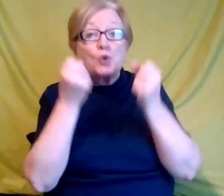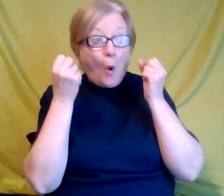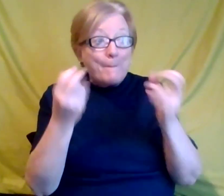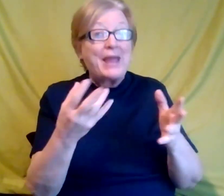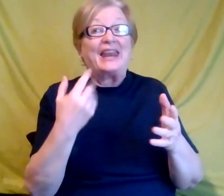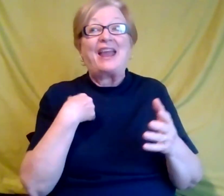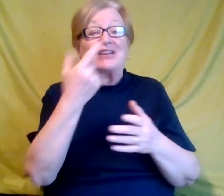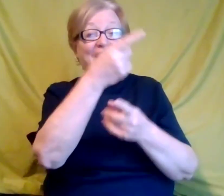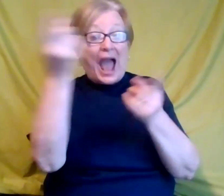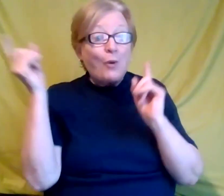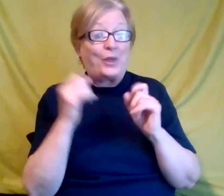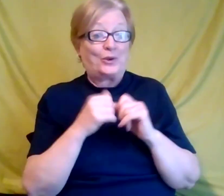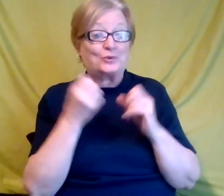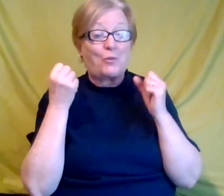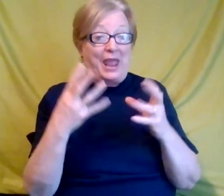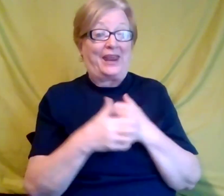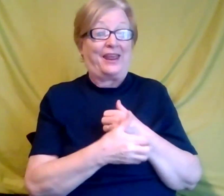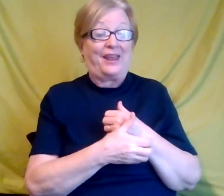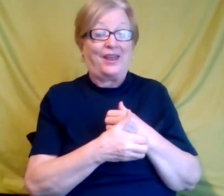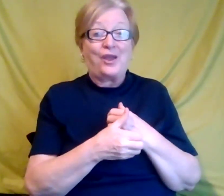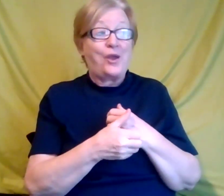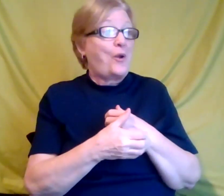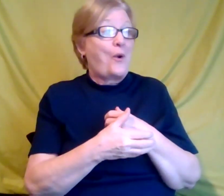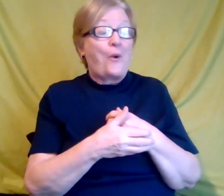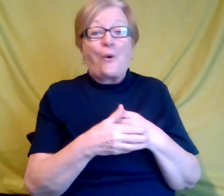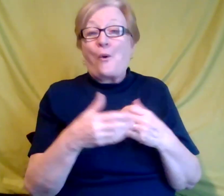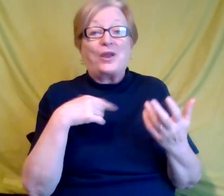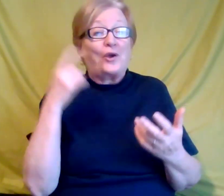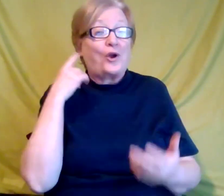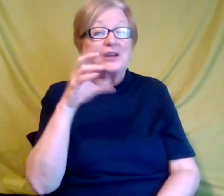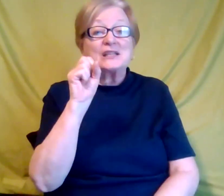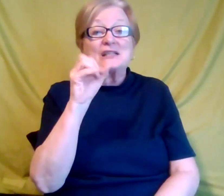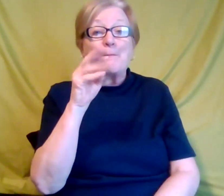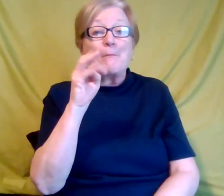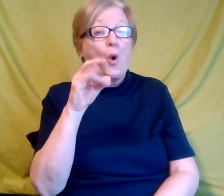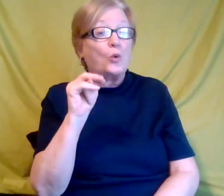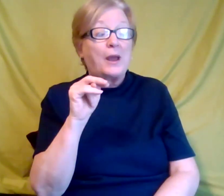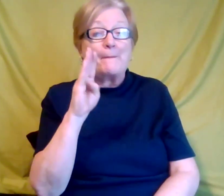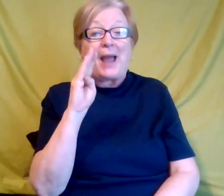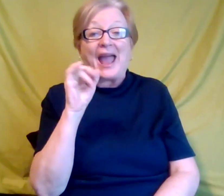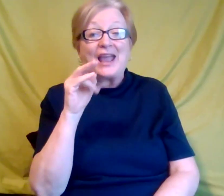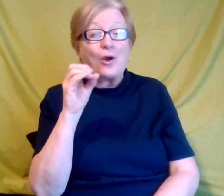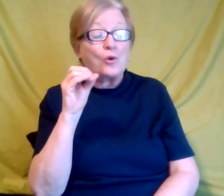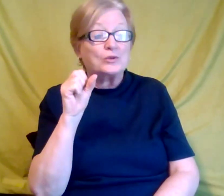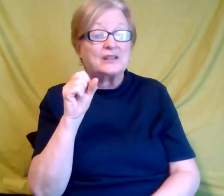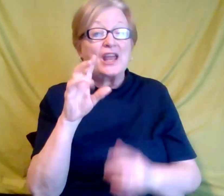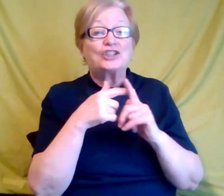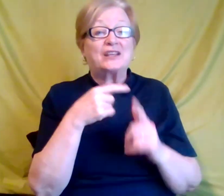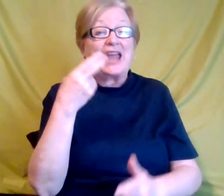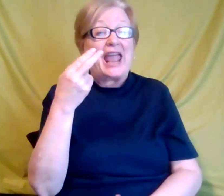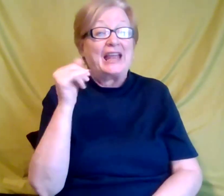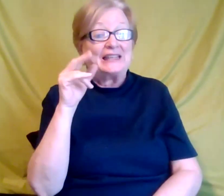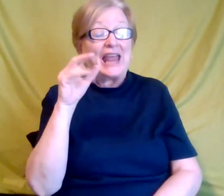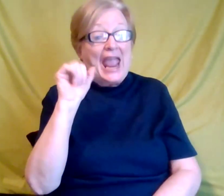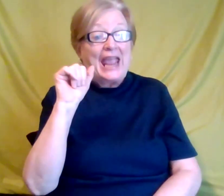out there. Um, when you, you, we've heard, you know, Simone Biles, you know, she has ADHD. Um, I'm